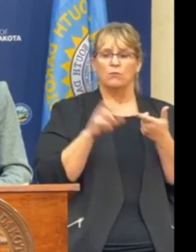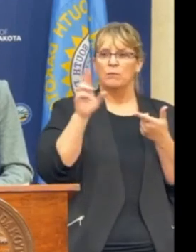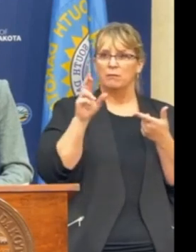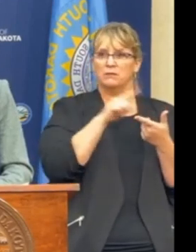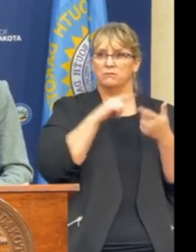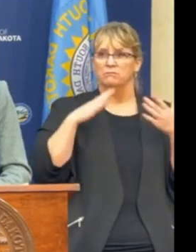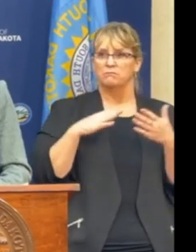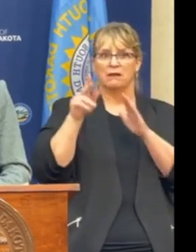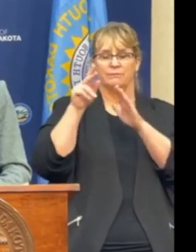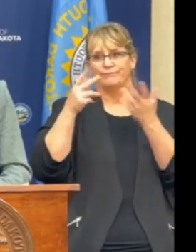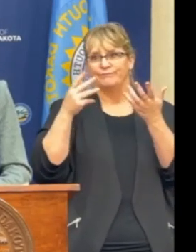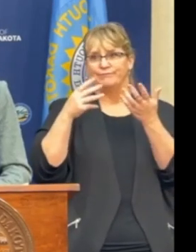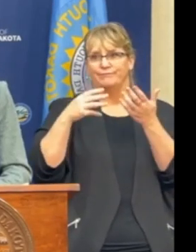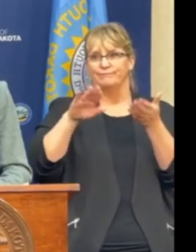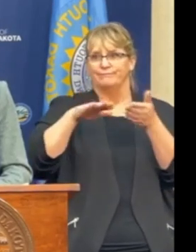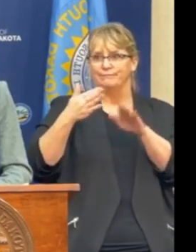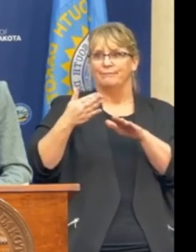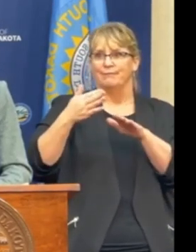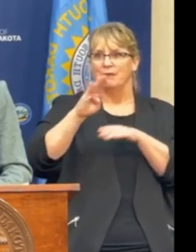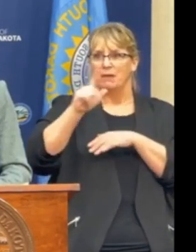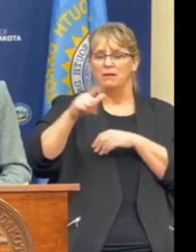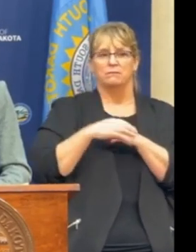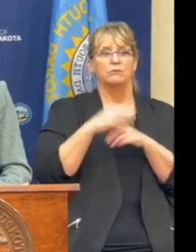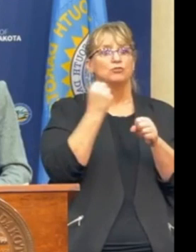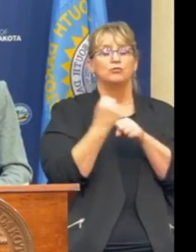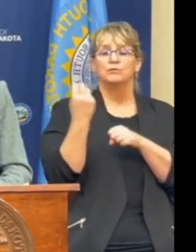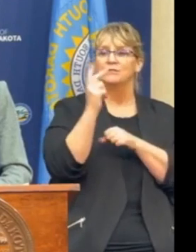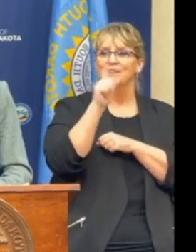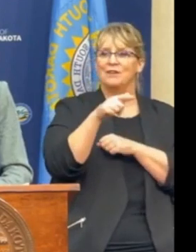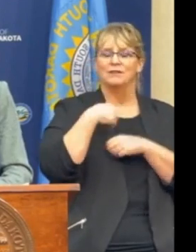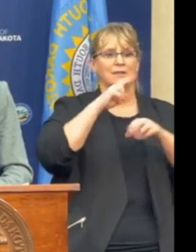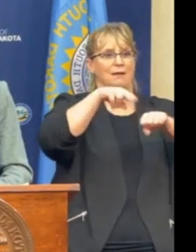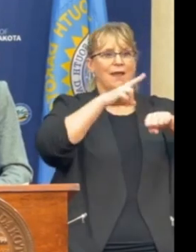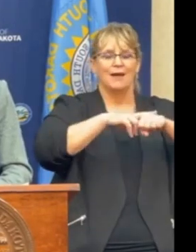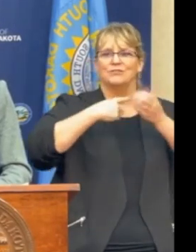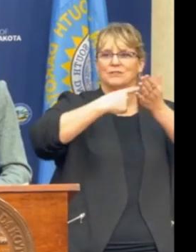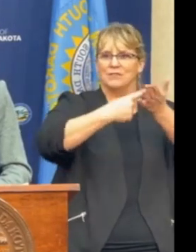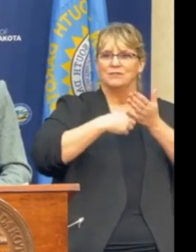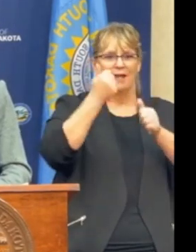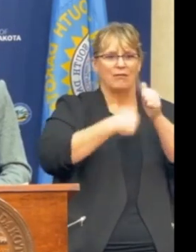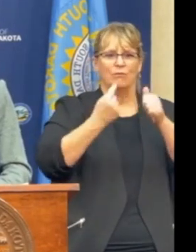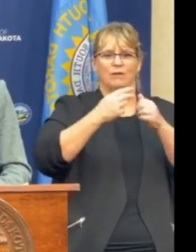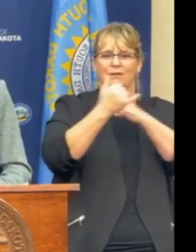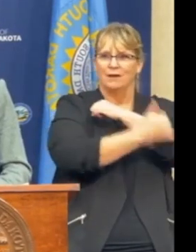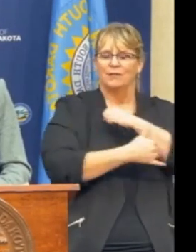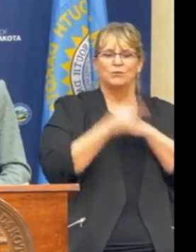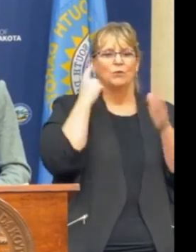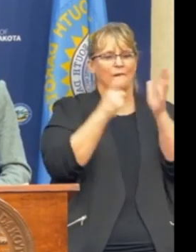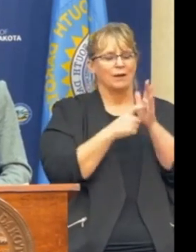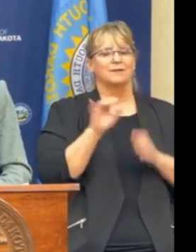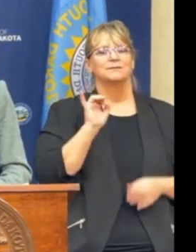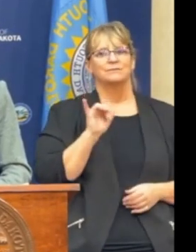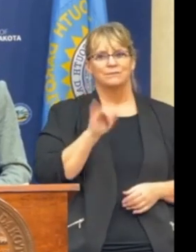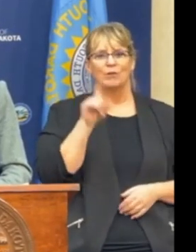killed the bill. And then two years later it's a national discussion and everybody across the country recognizes that we need